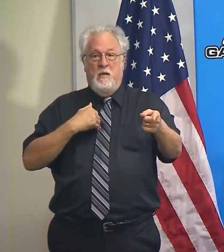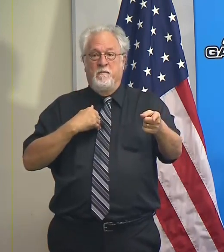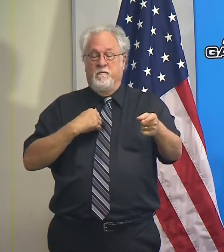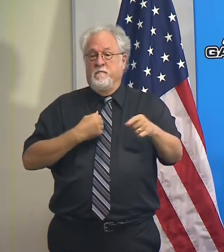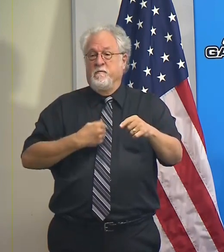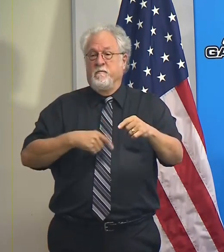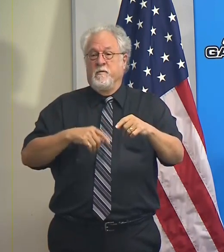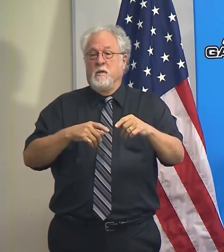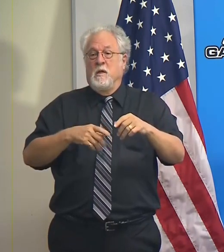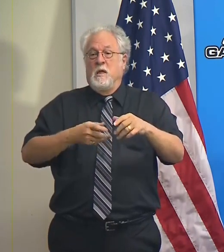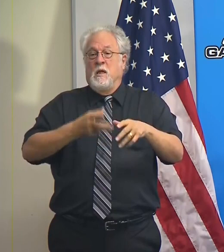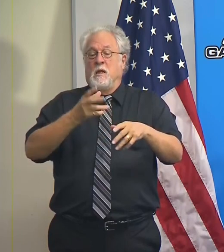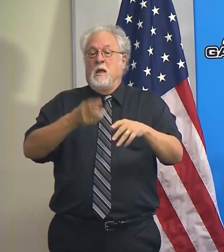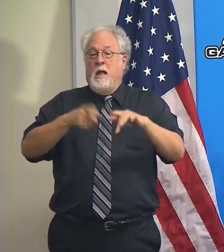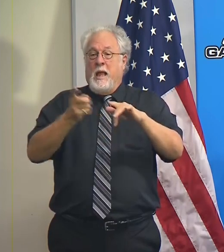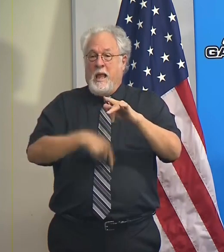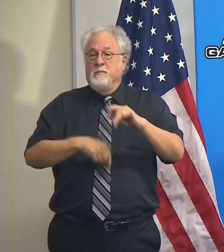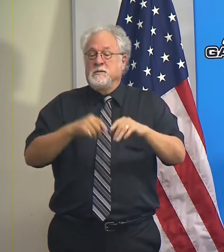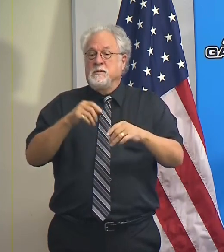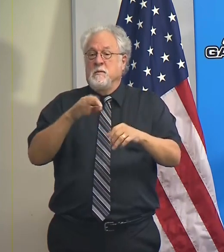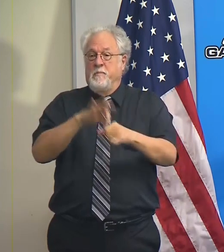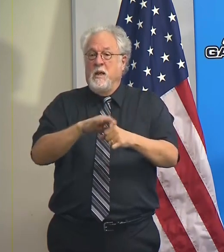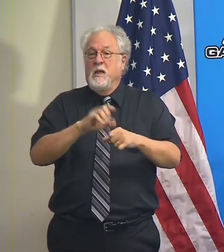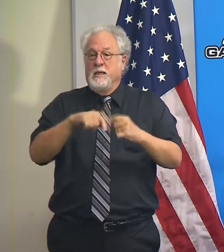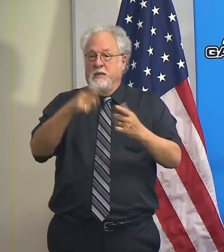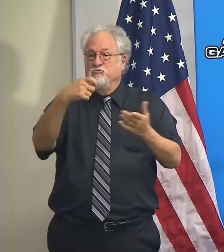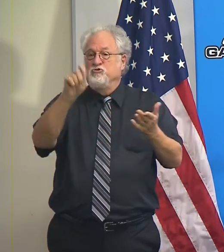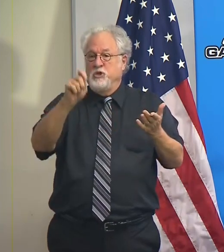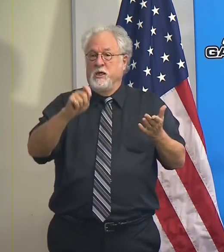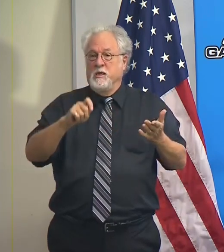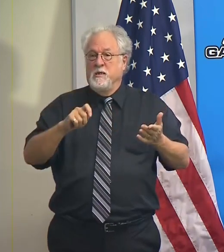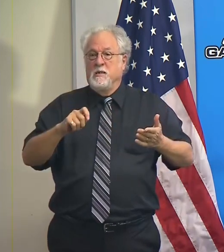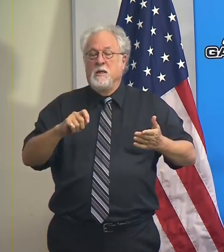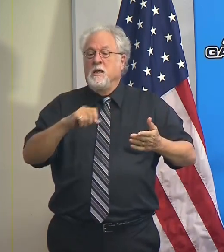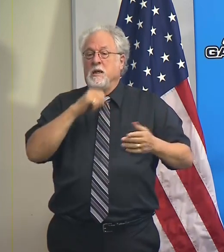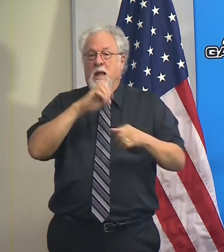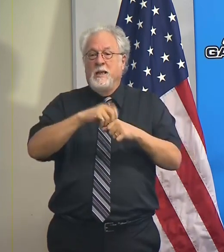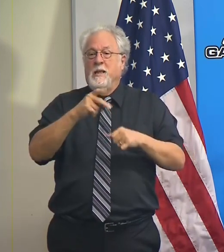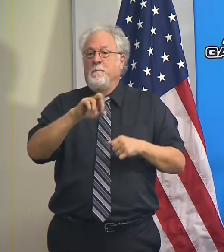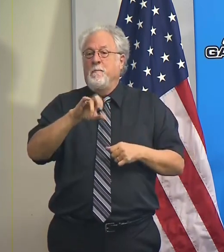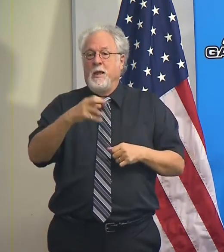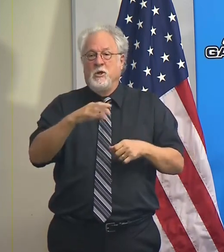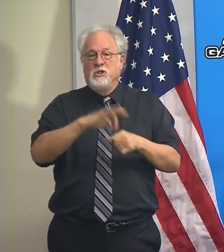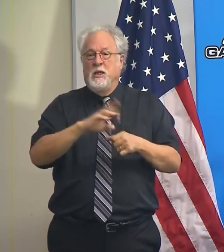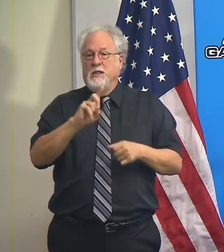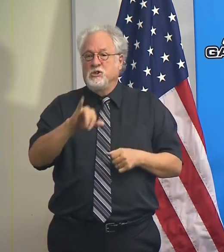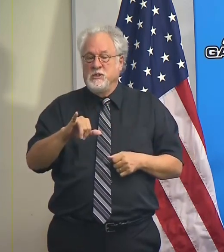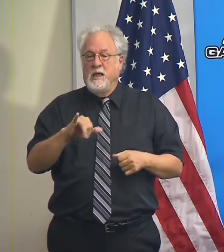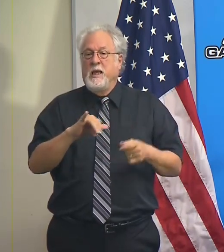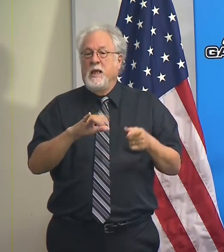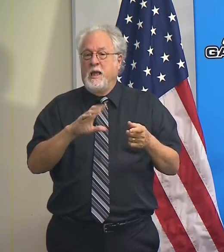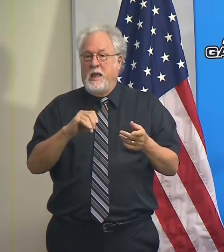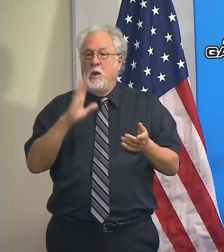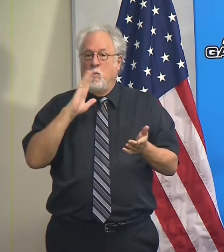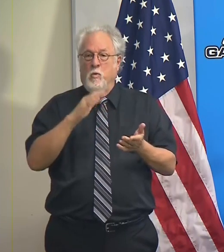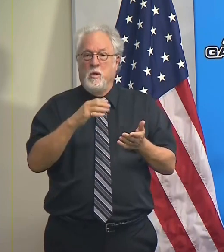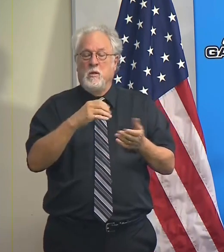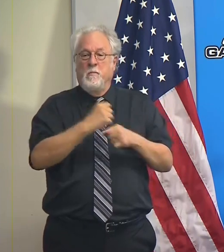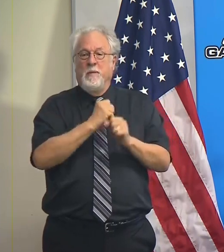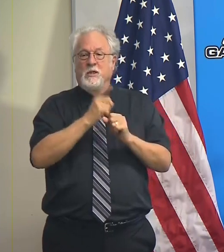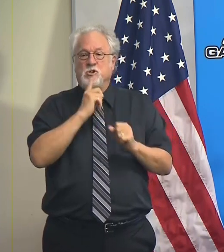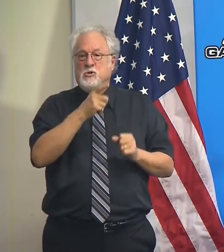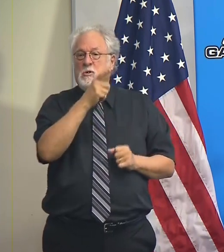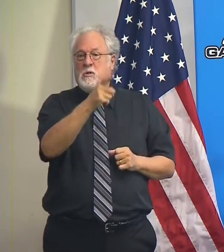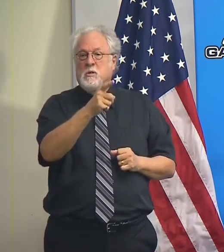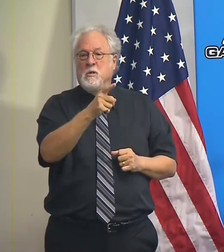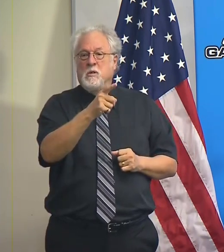absentee ballot means to get their ballot, they can just check the box saying they're not going to be in the parish on election day. And we're going to try to make sure